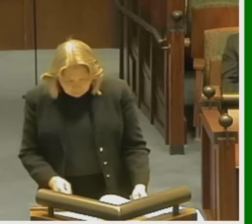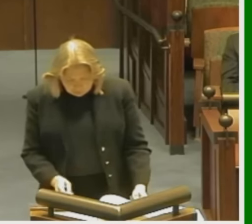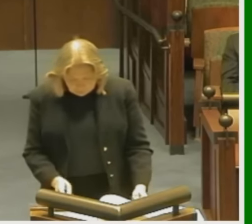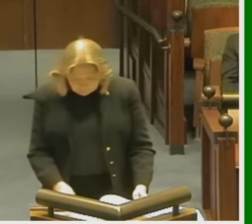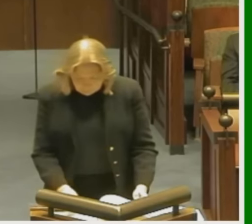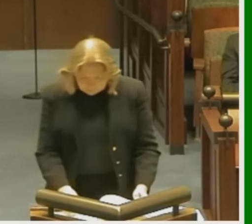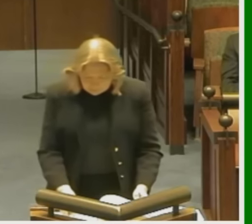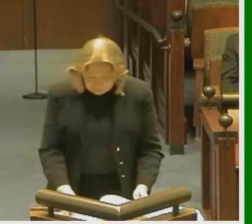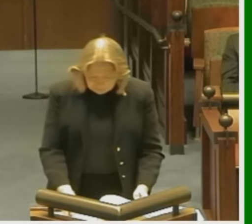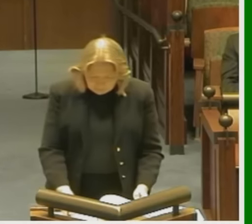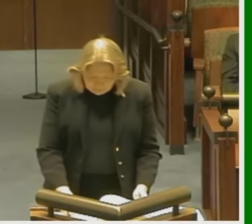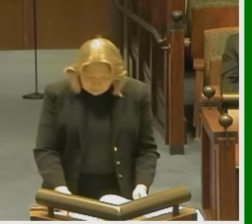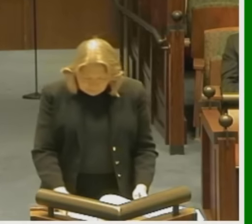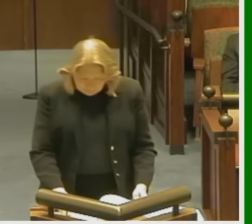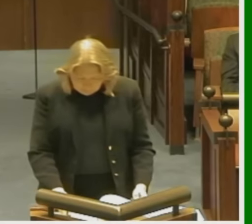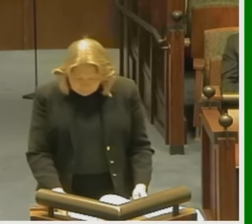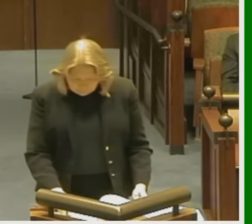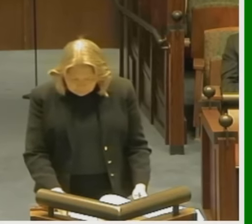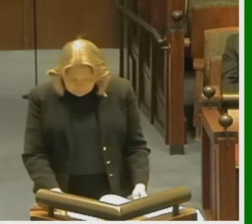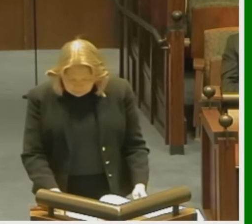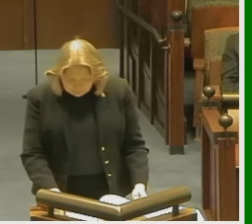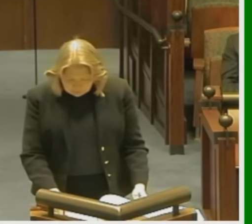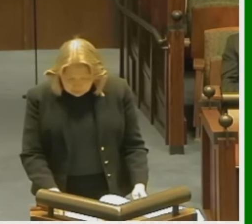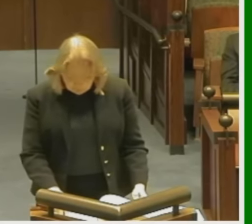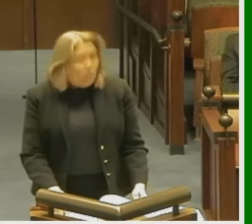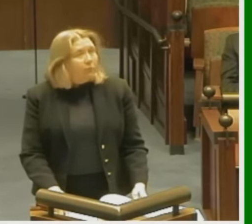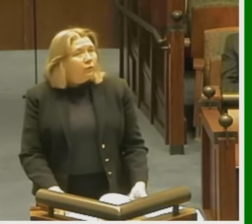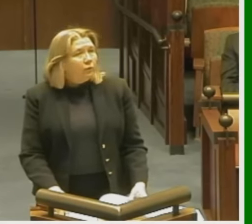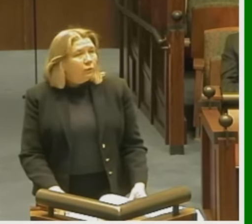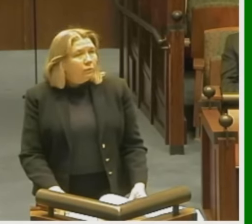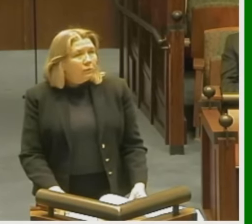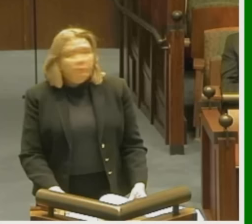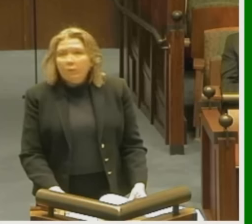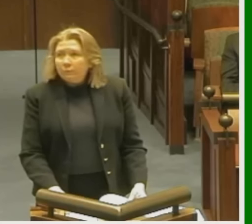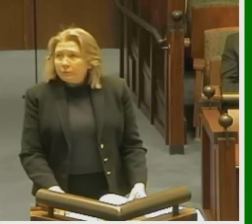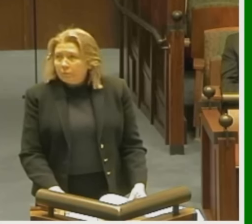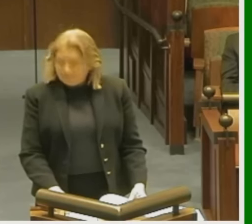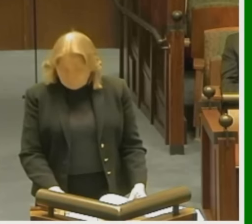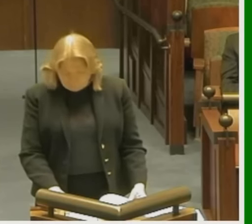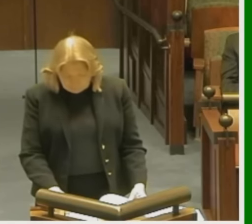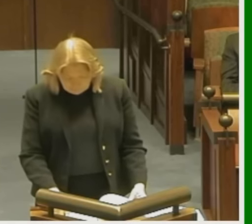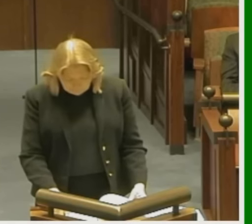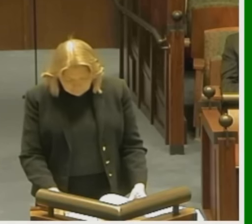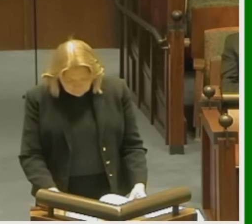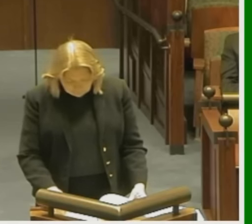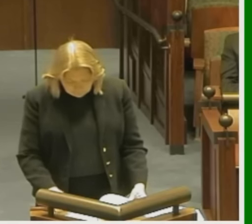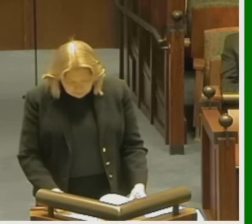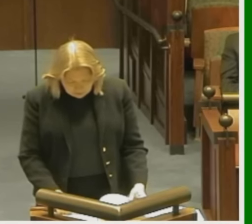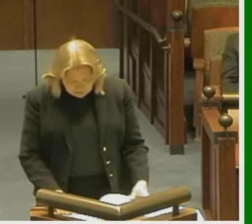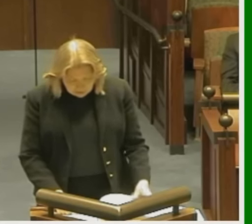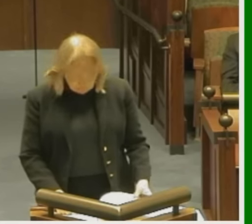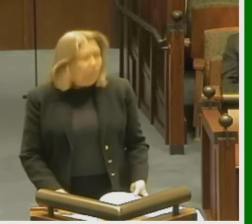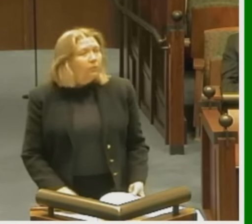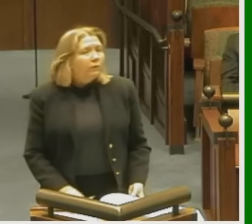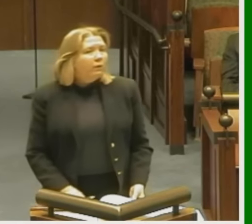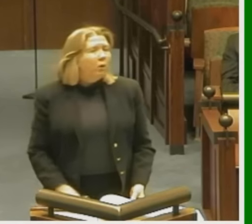he's talking about Section 9.2 of Chapter 113, Section 2, and he said that